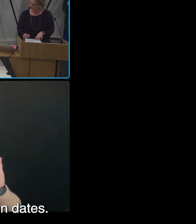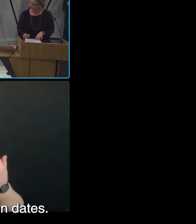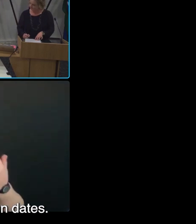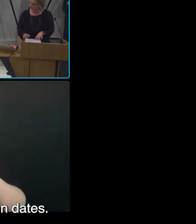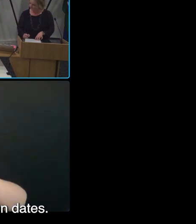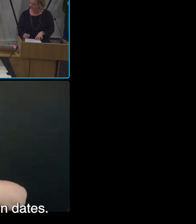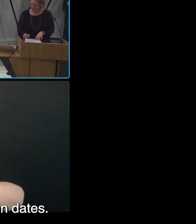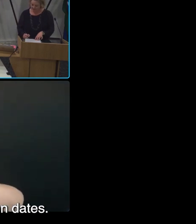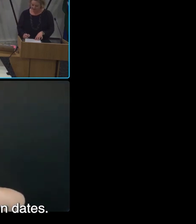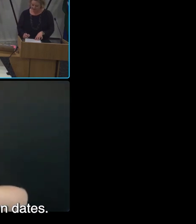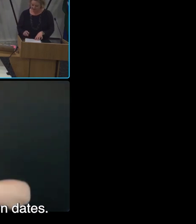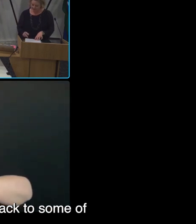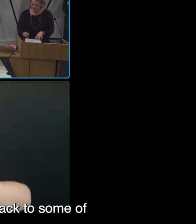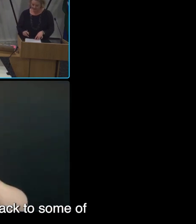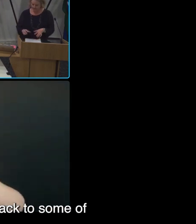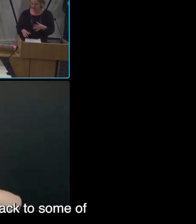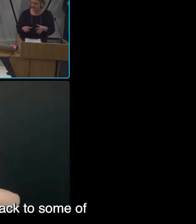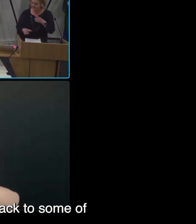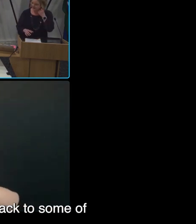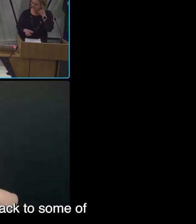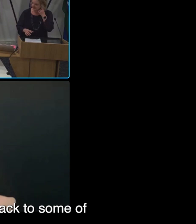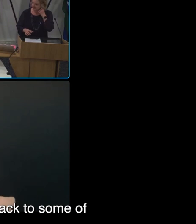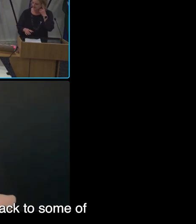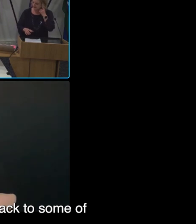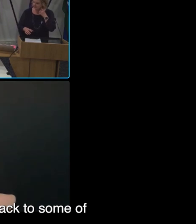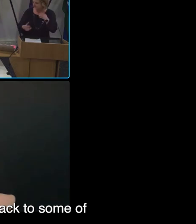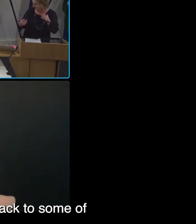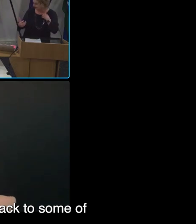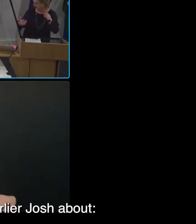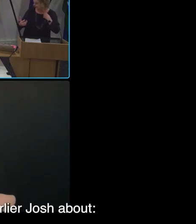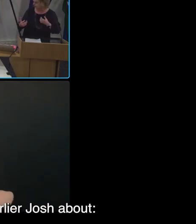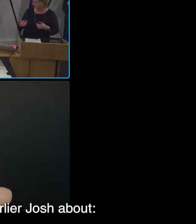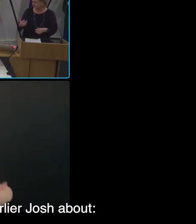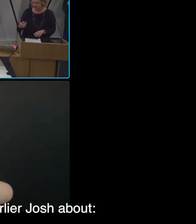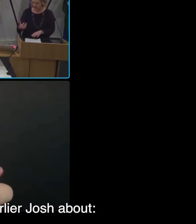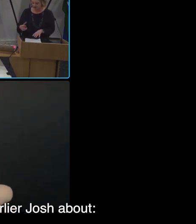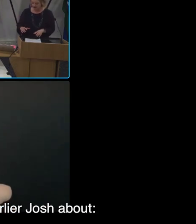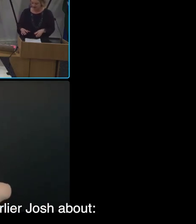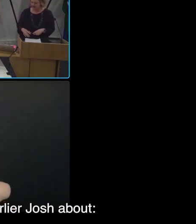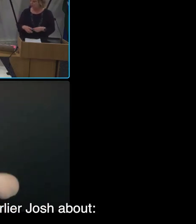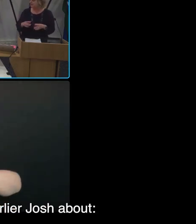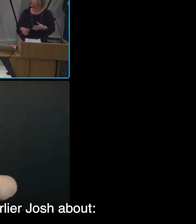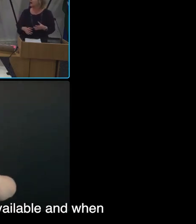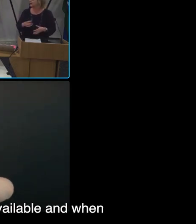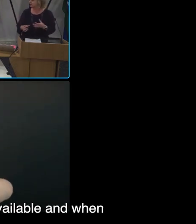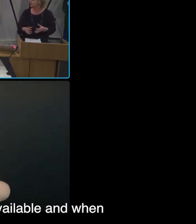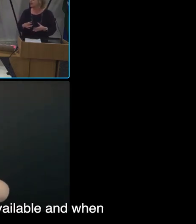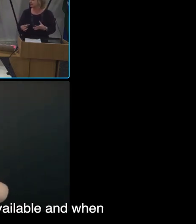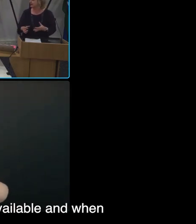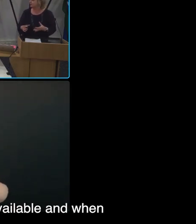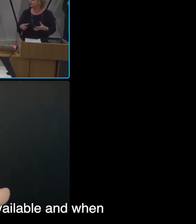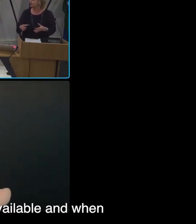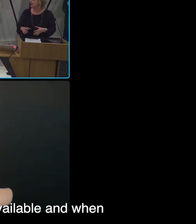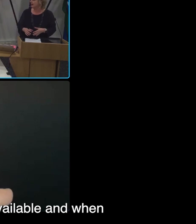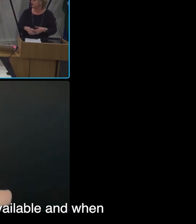new session dates. And linking, related to that, but linking back to some of the things that you mentioned earlier, Josh, about when guidance